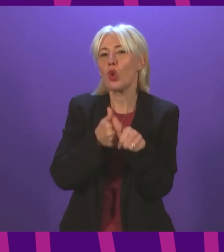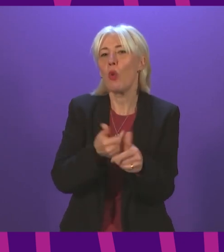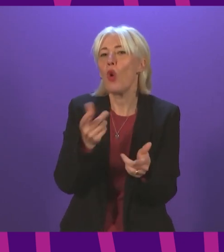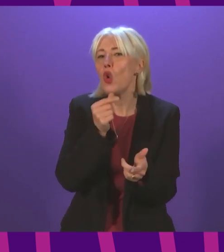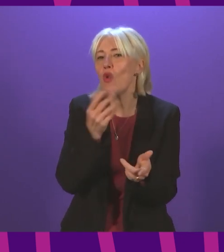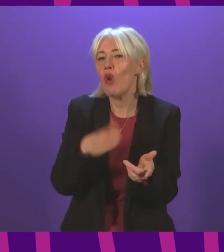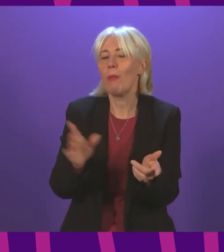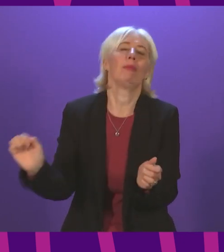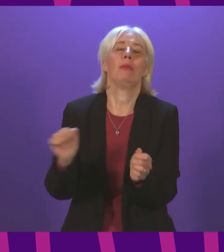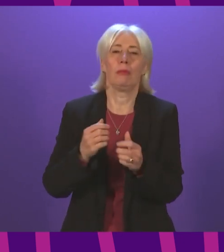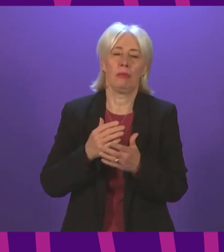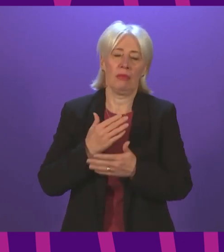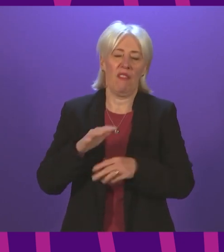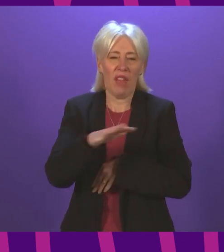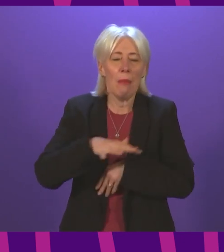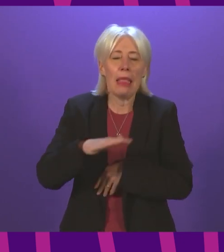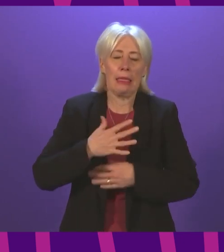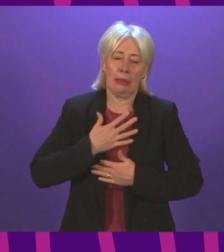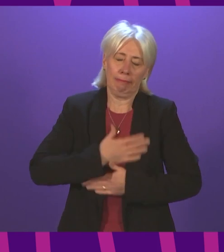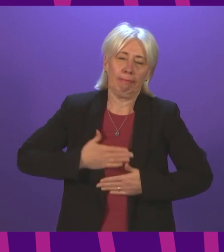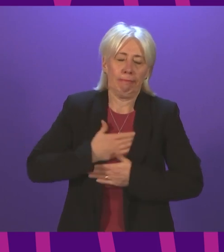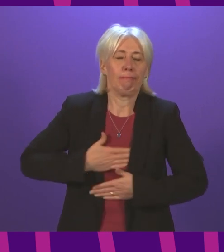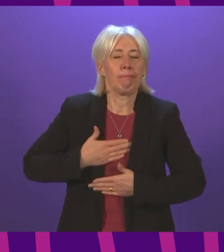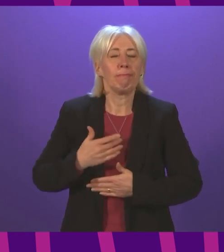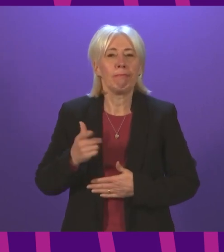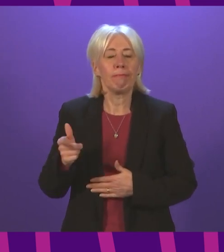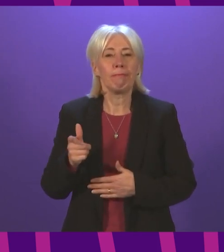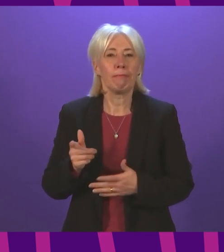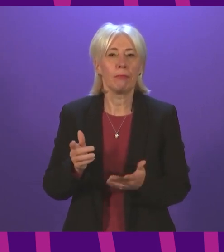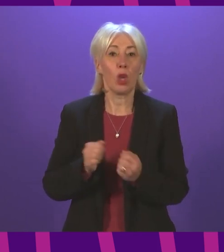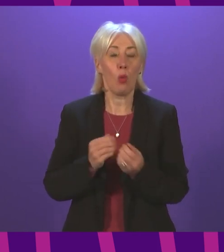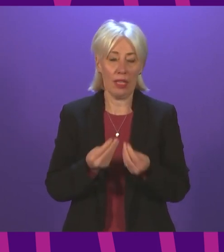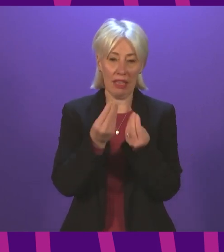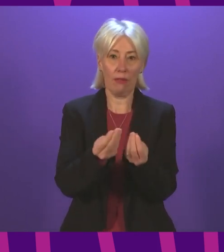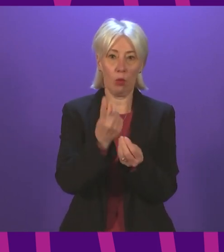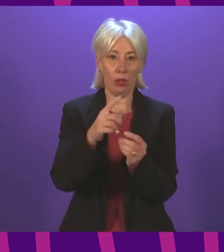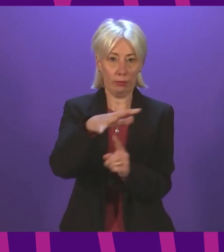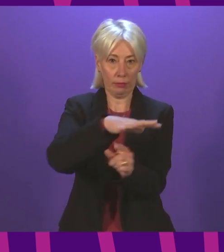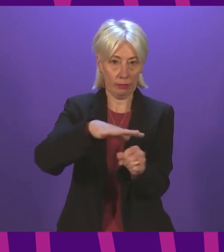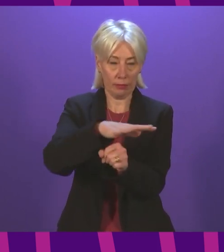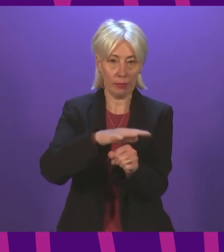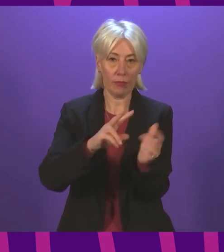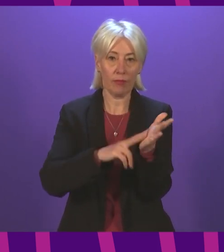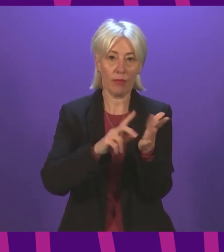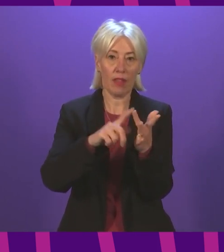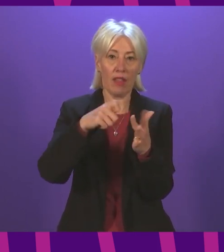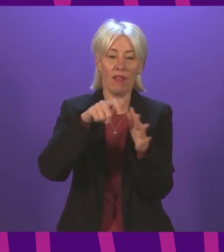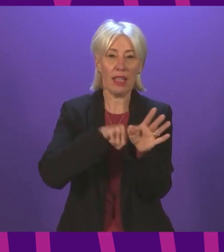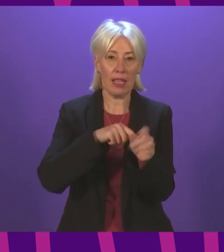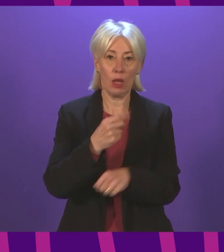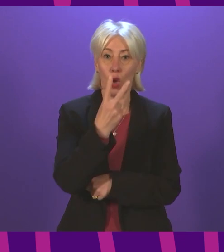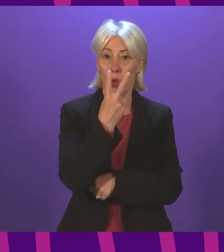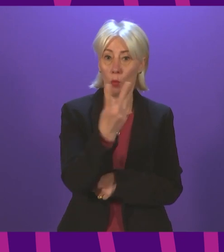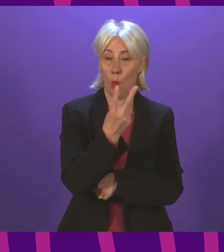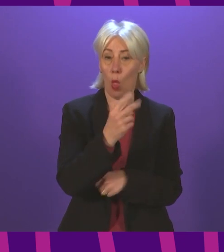want to talk over grieving families, then shame on them. Because I want to give a case about Vicky. Vicky has lost two brothers